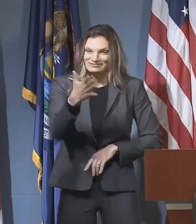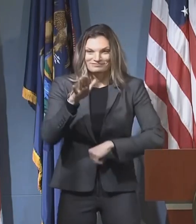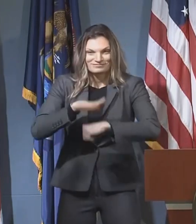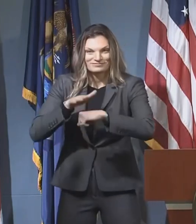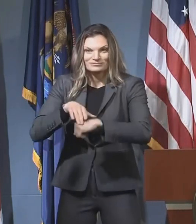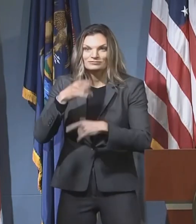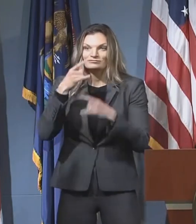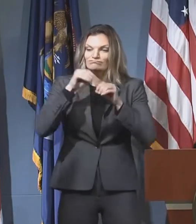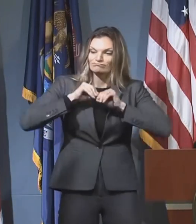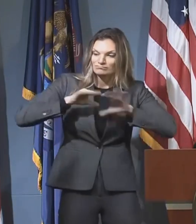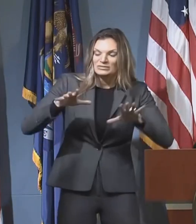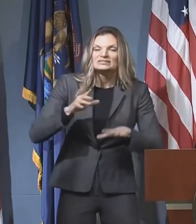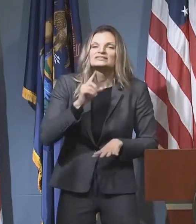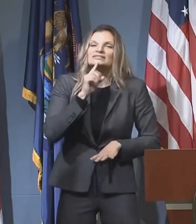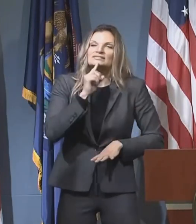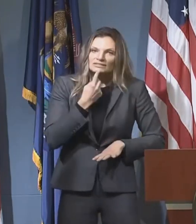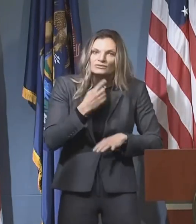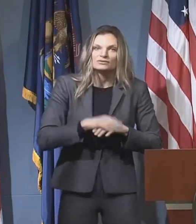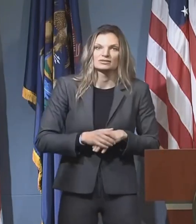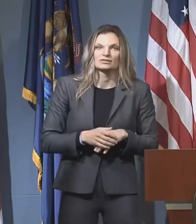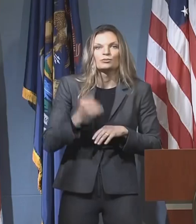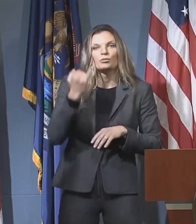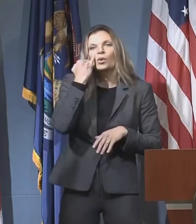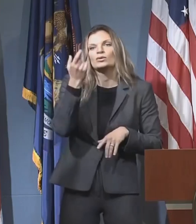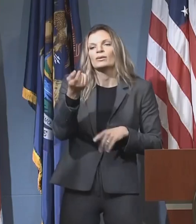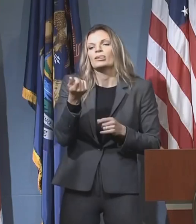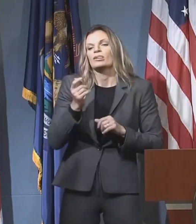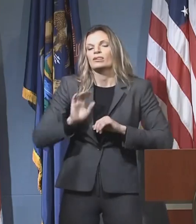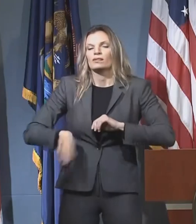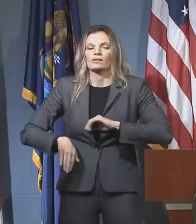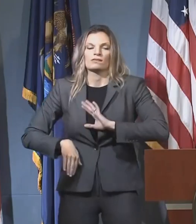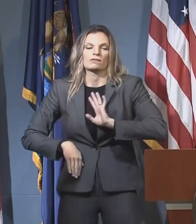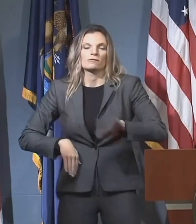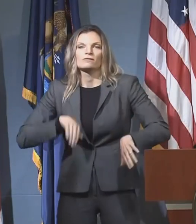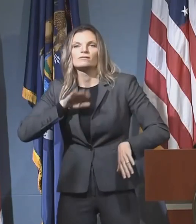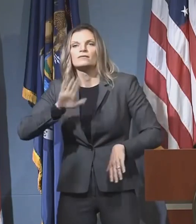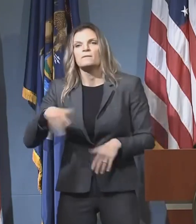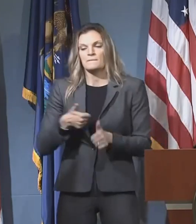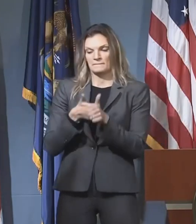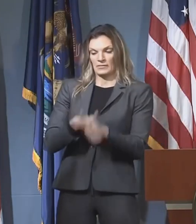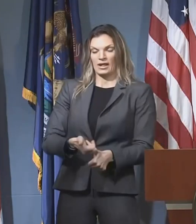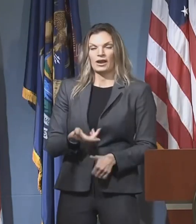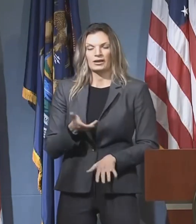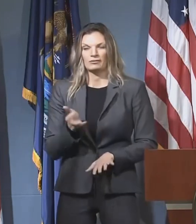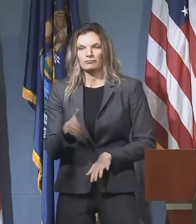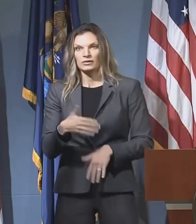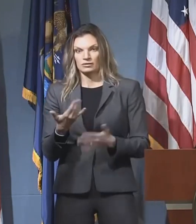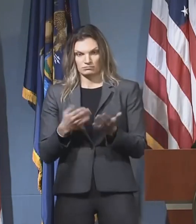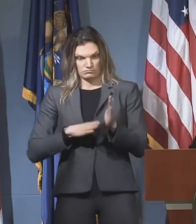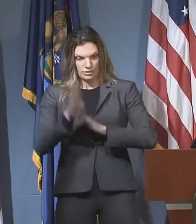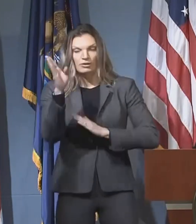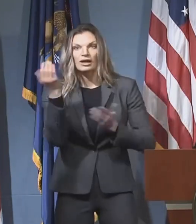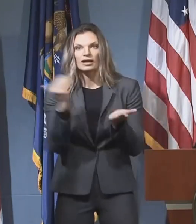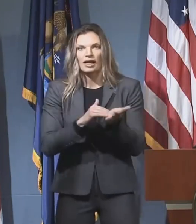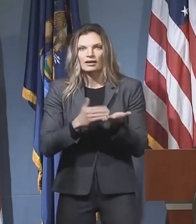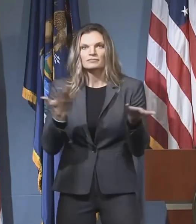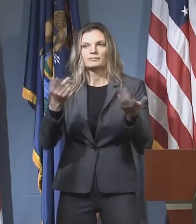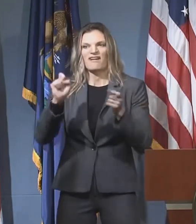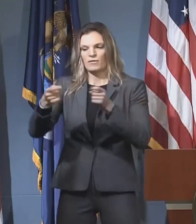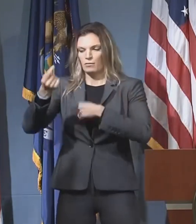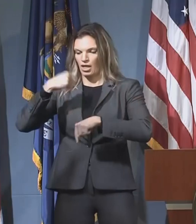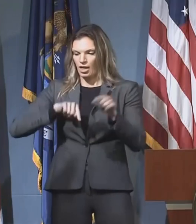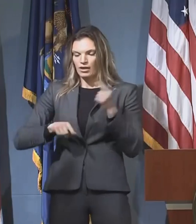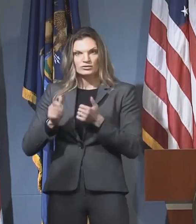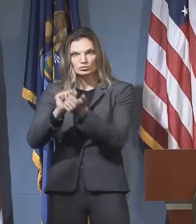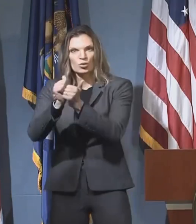seriously. And if people drop their guard and we don't have compliance and numbers spike, we're going to have to take steps backward.